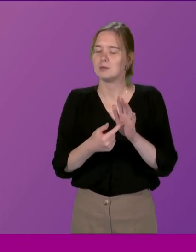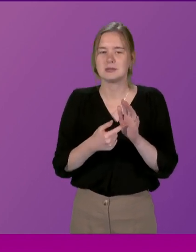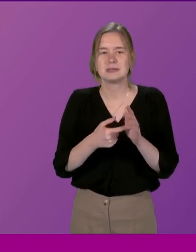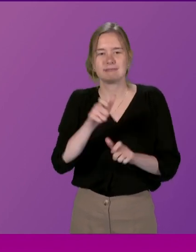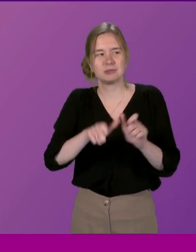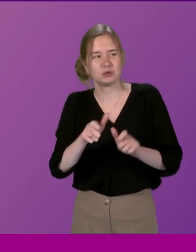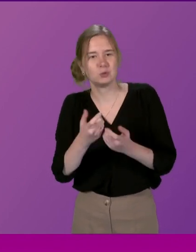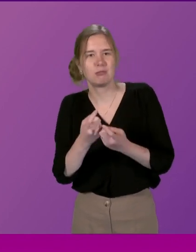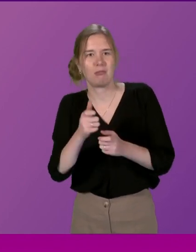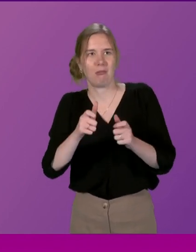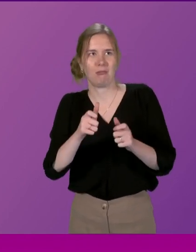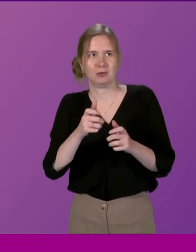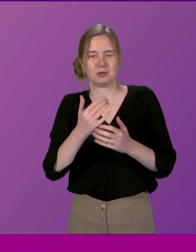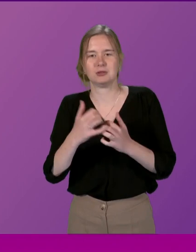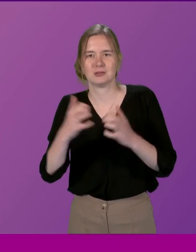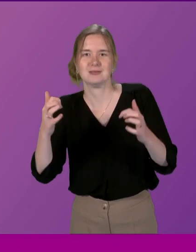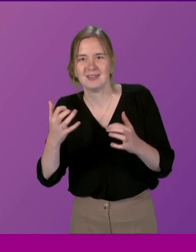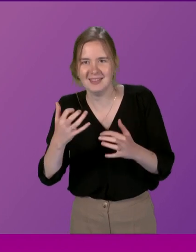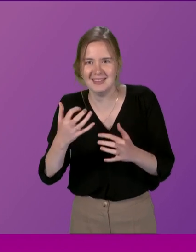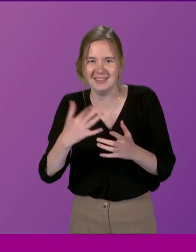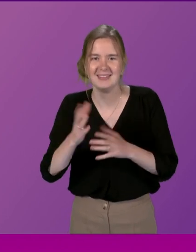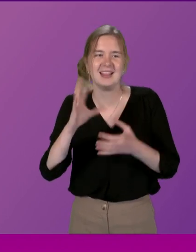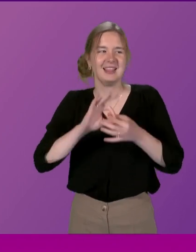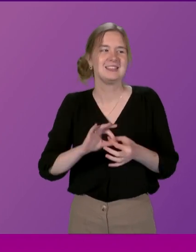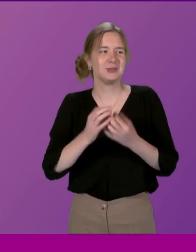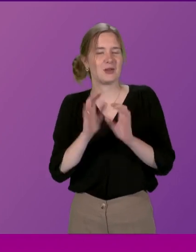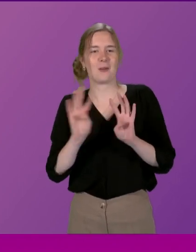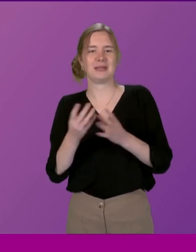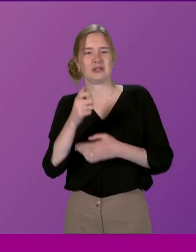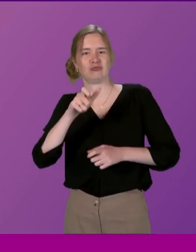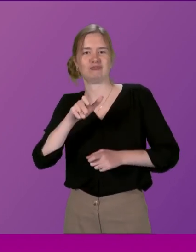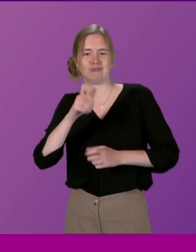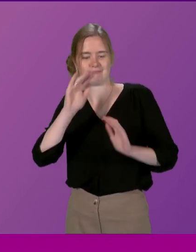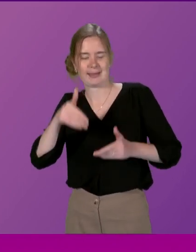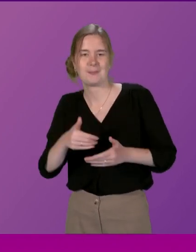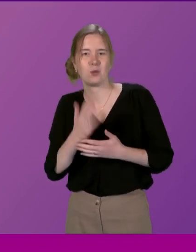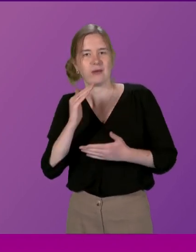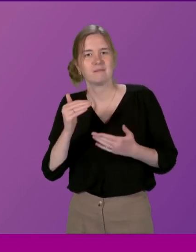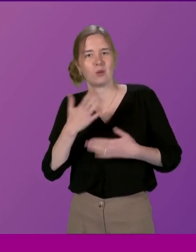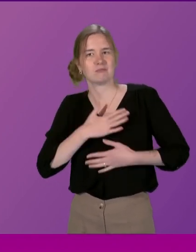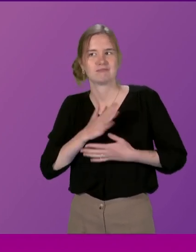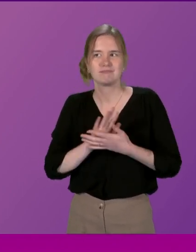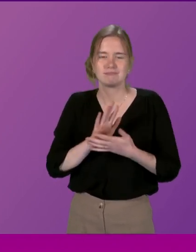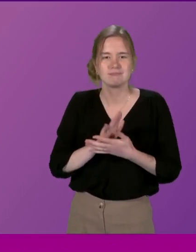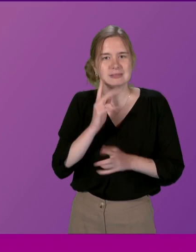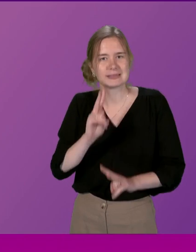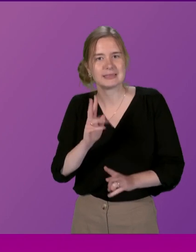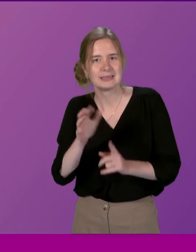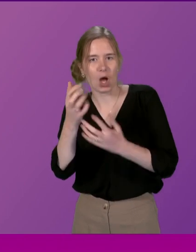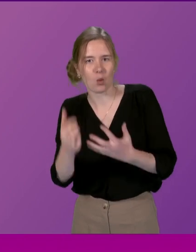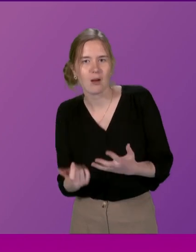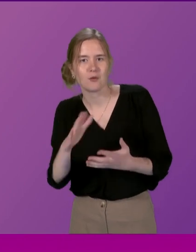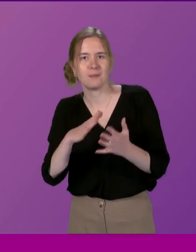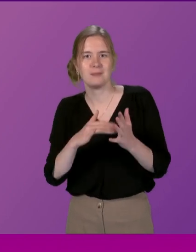conduct And matters relating to the chamber Procedure falls squarely within the committee's remit than ours And we look forward to hearing in due course the outcome of the